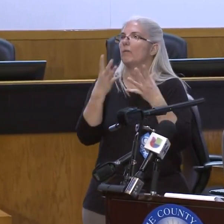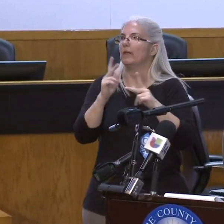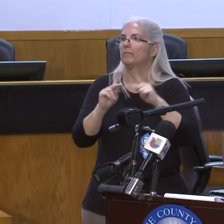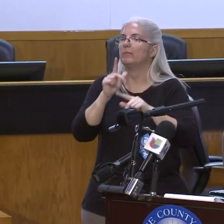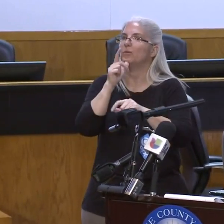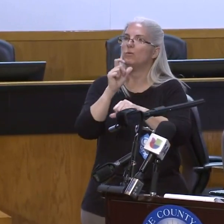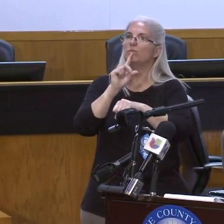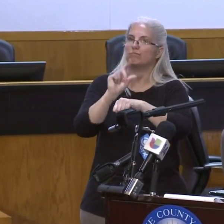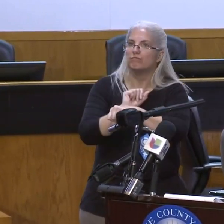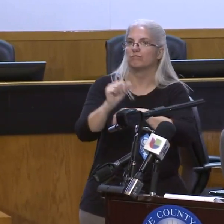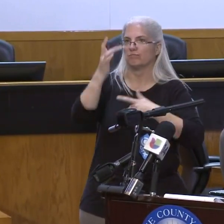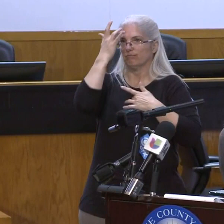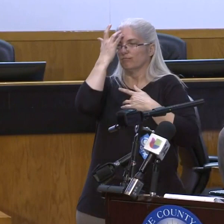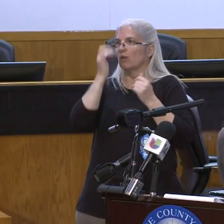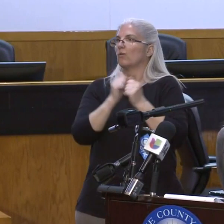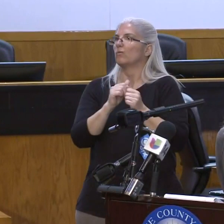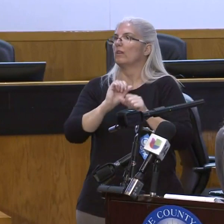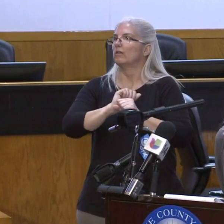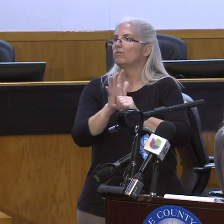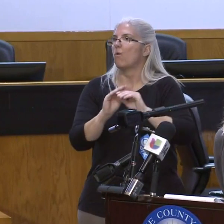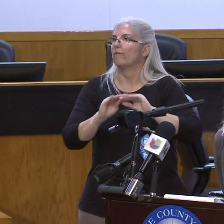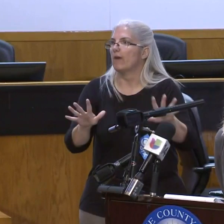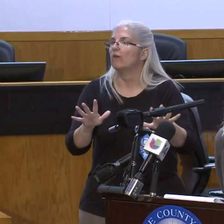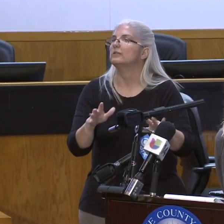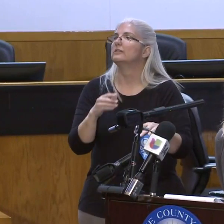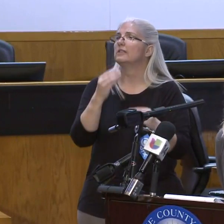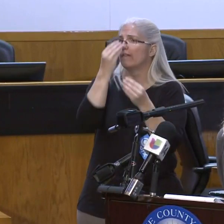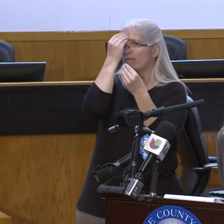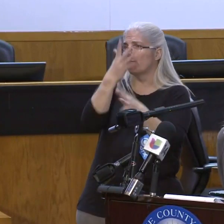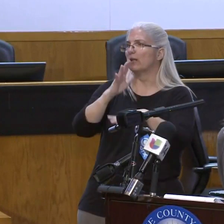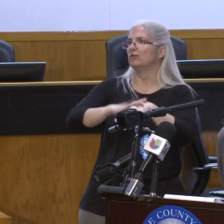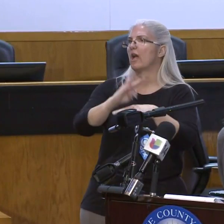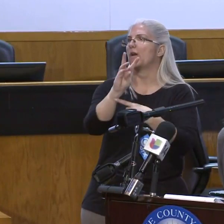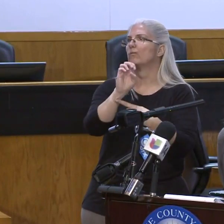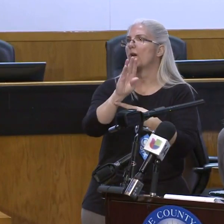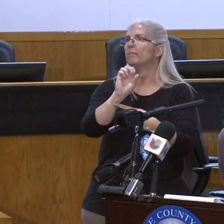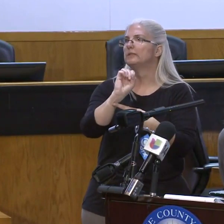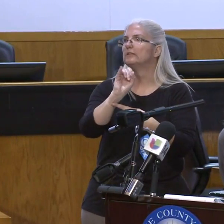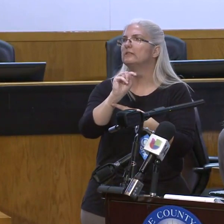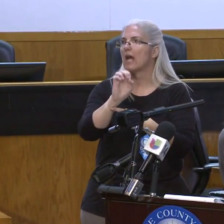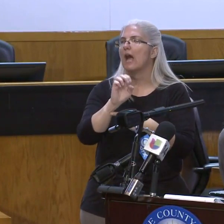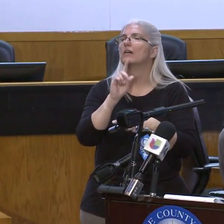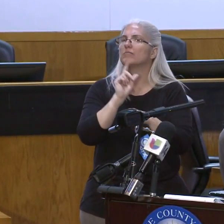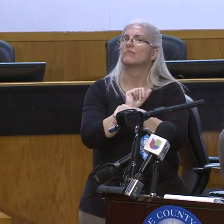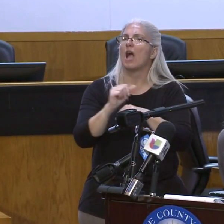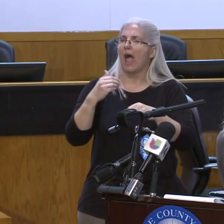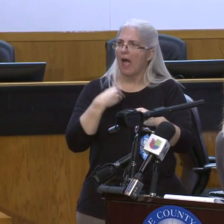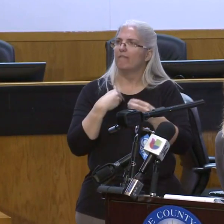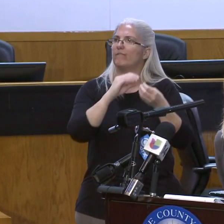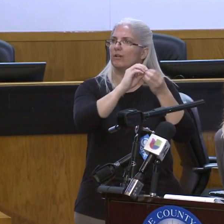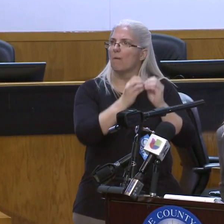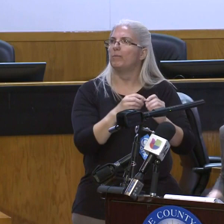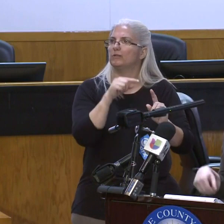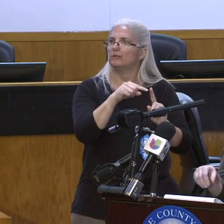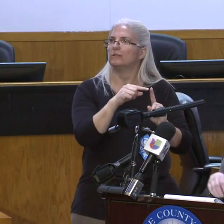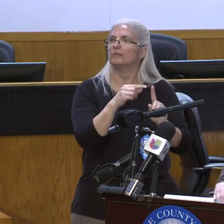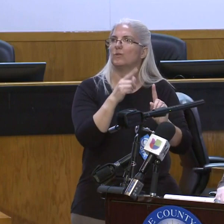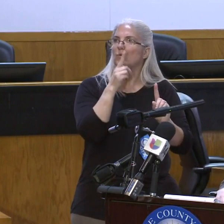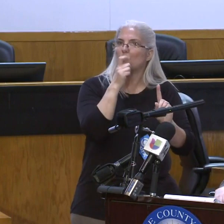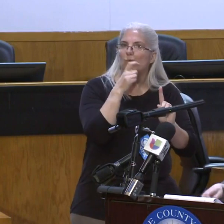there is some information there about the number of hospitalized patients in our county who are COVID positive.